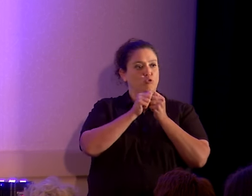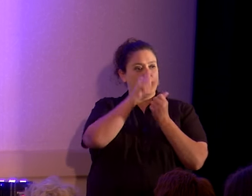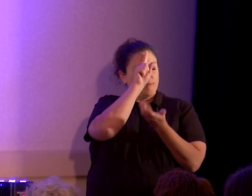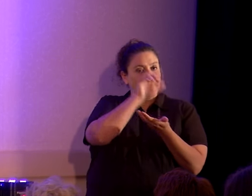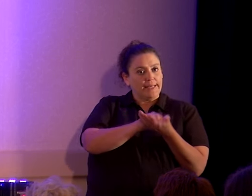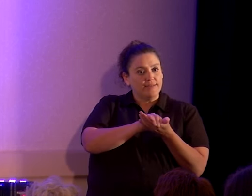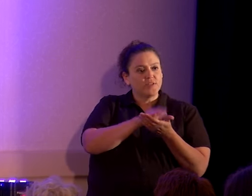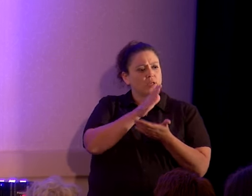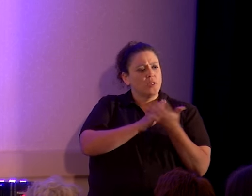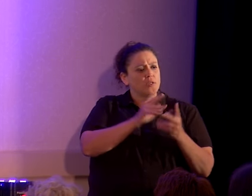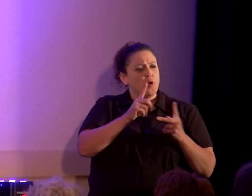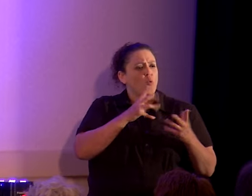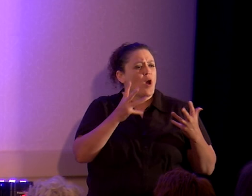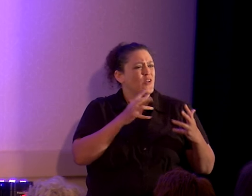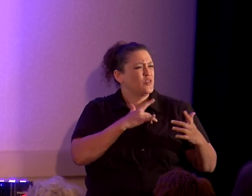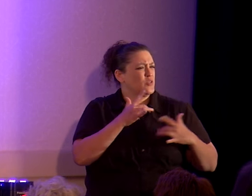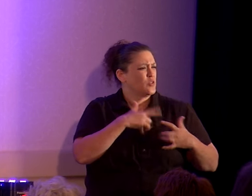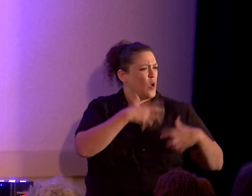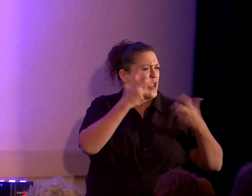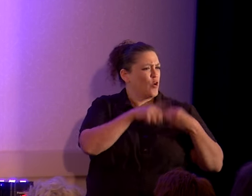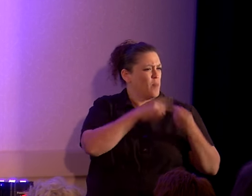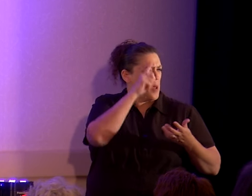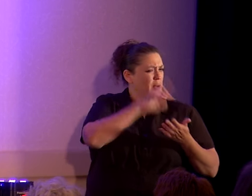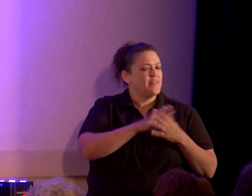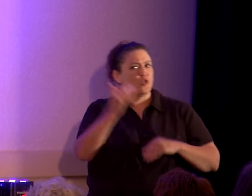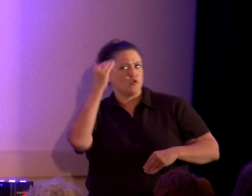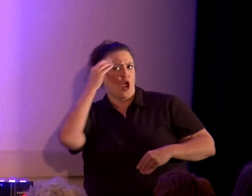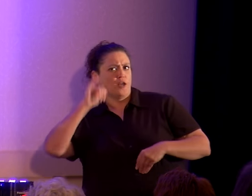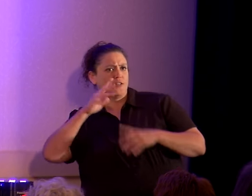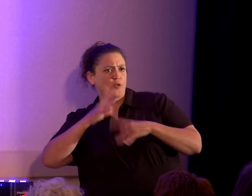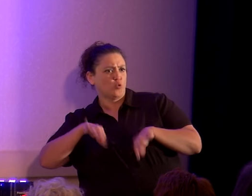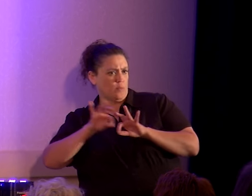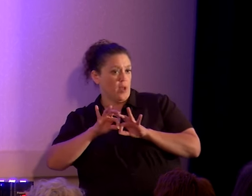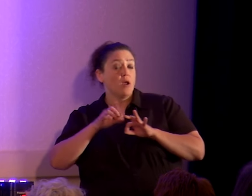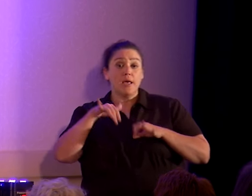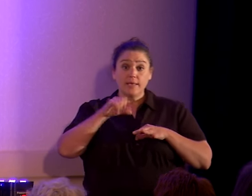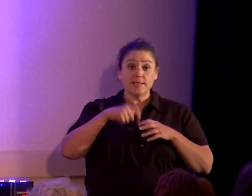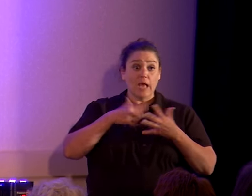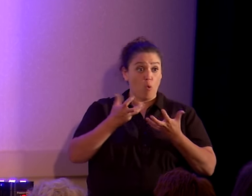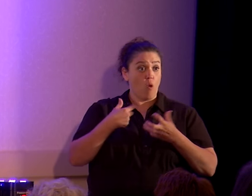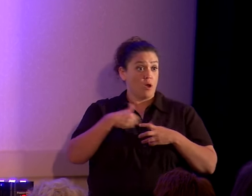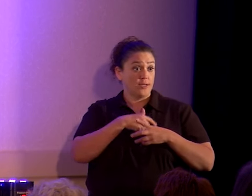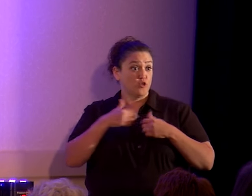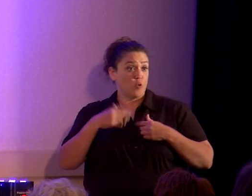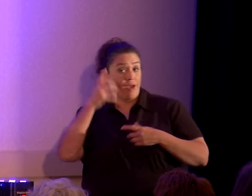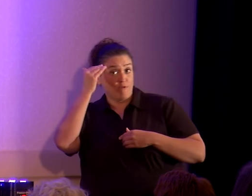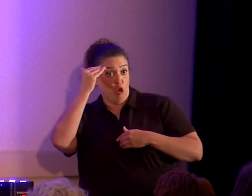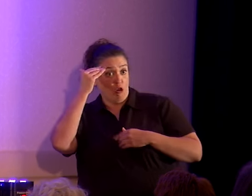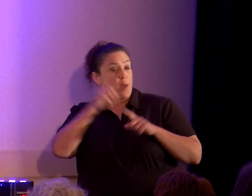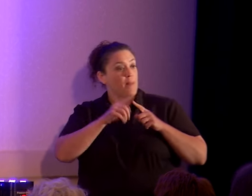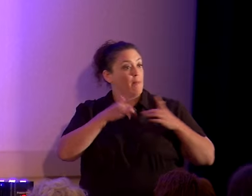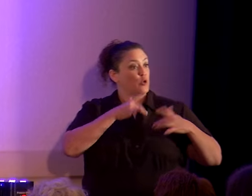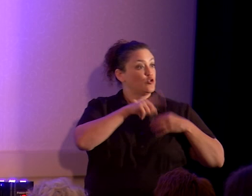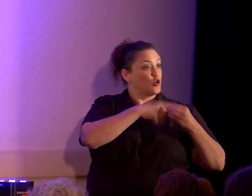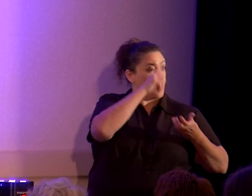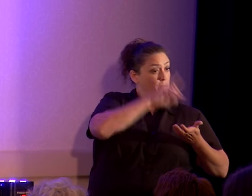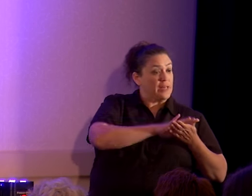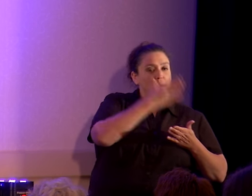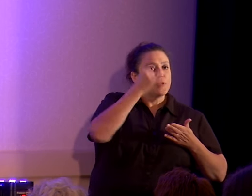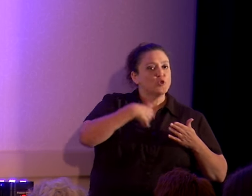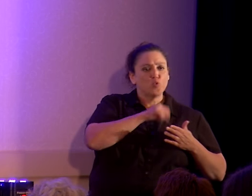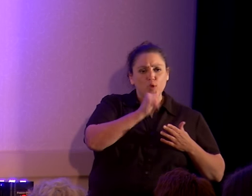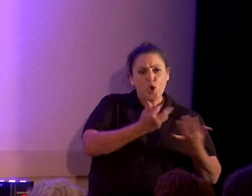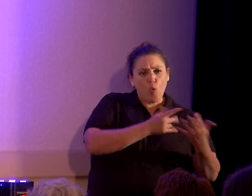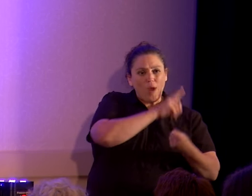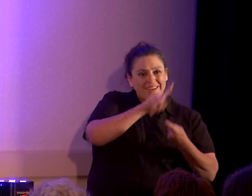Some people say, why are so worried about beliefs? It's knowledge that matters. Yes, I would like us to have knowledge, but I'm concerned about beliefs because we don't wait until